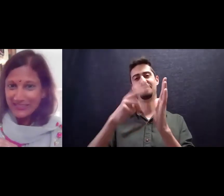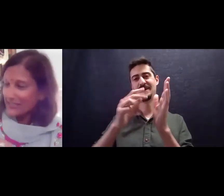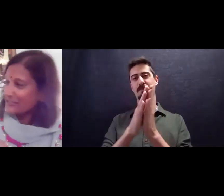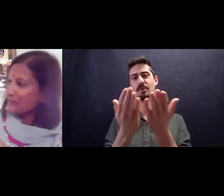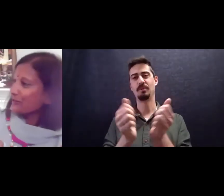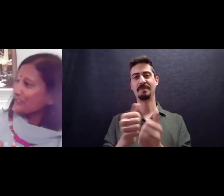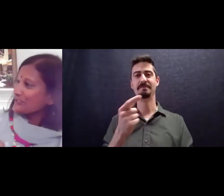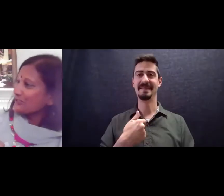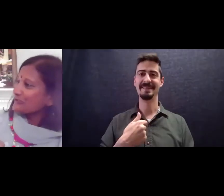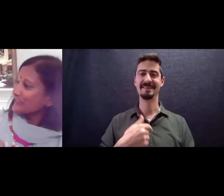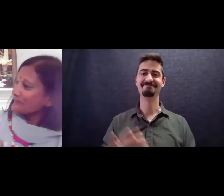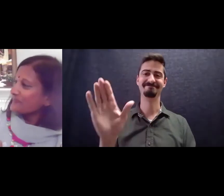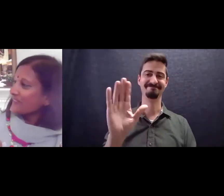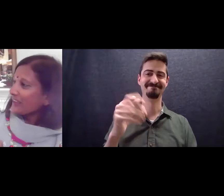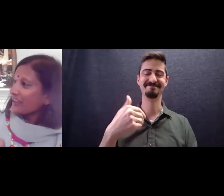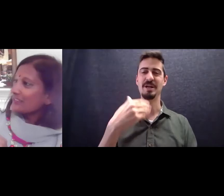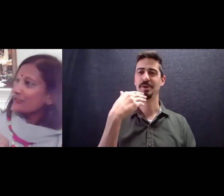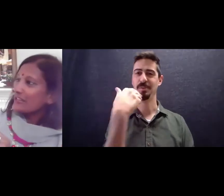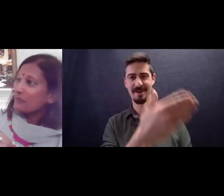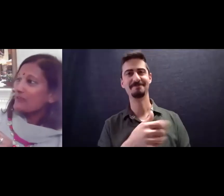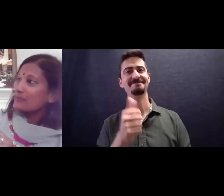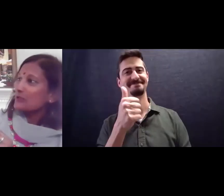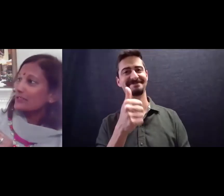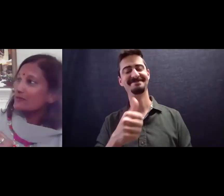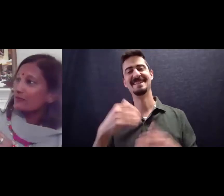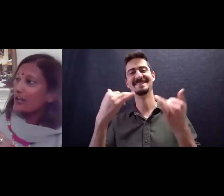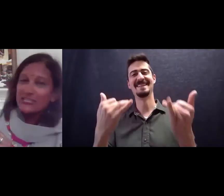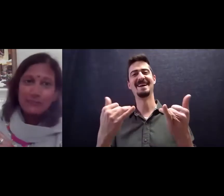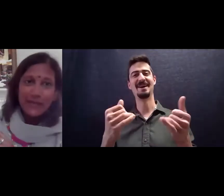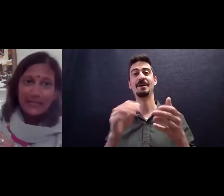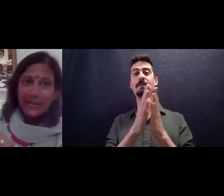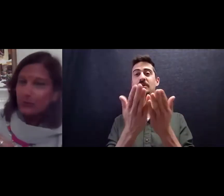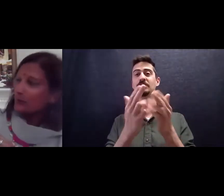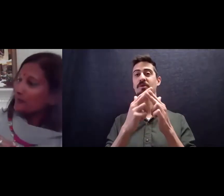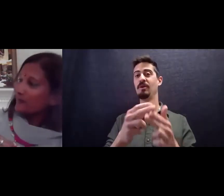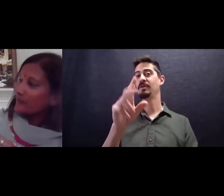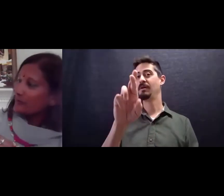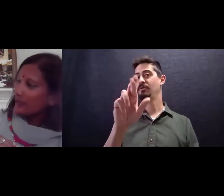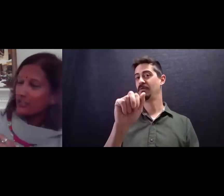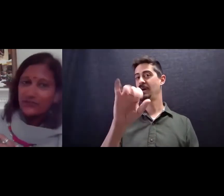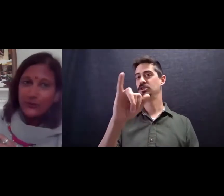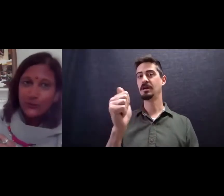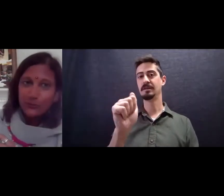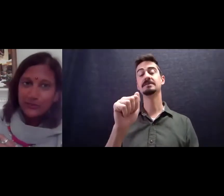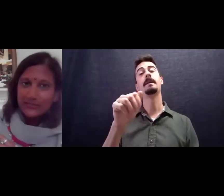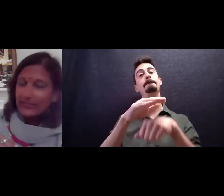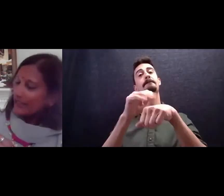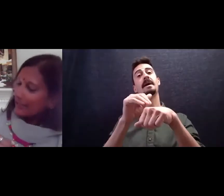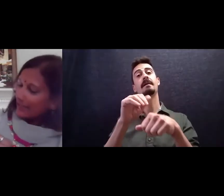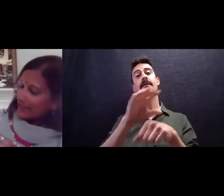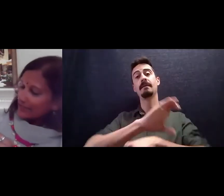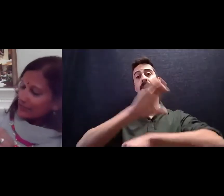me to all these children so the name of this book is Raja's Pet Camel The Magic of Hope